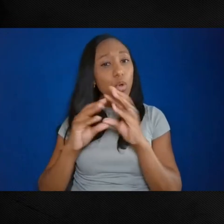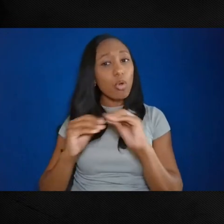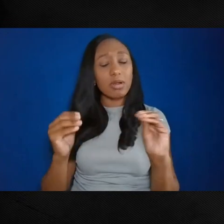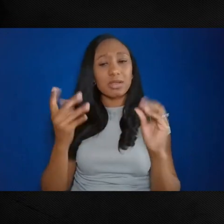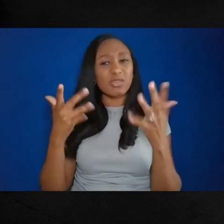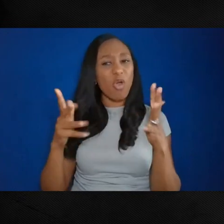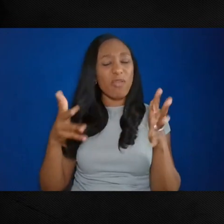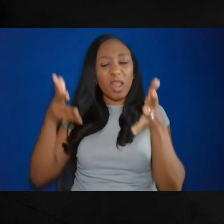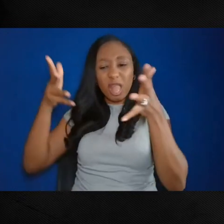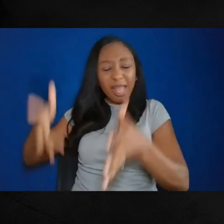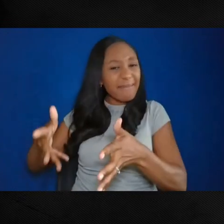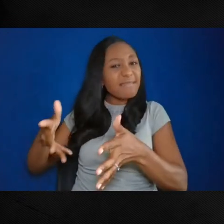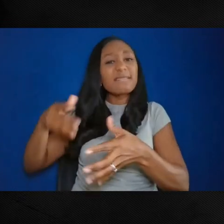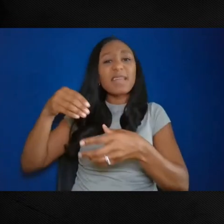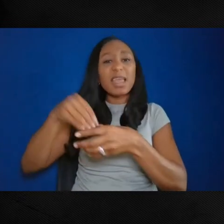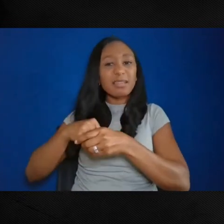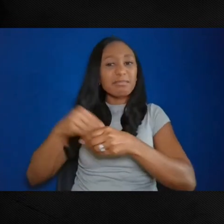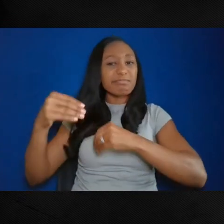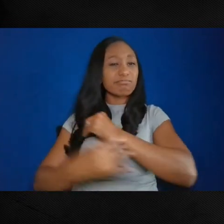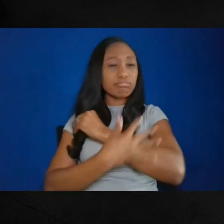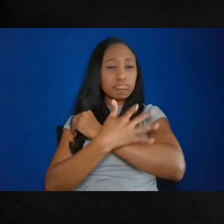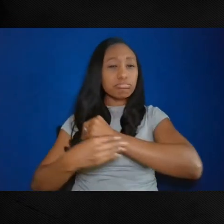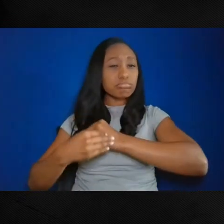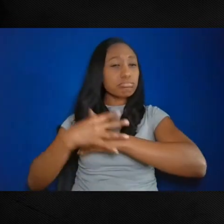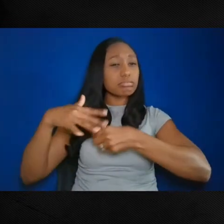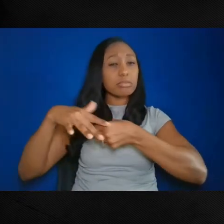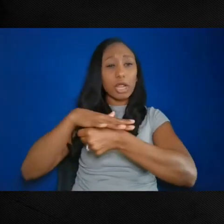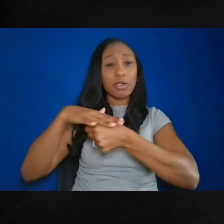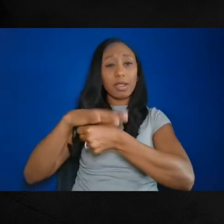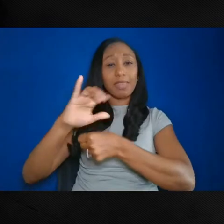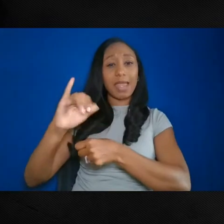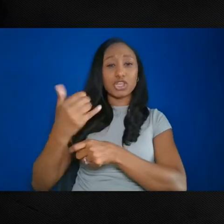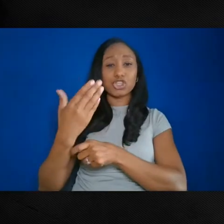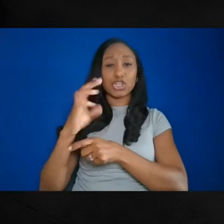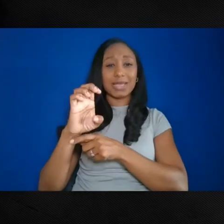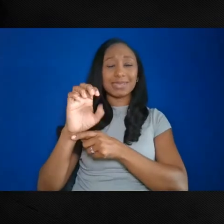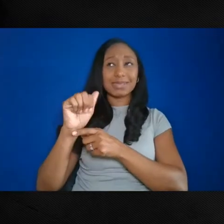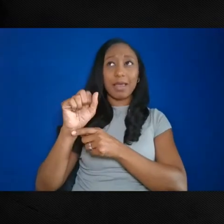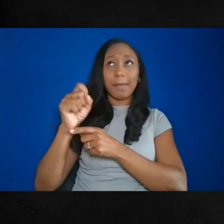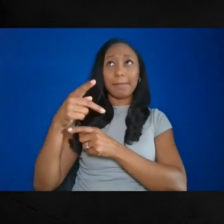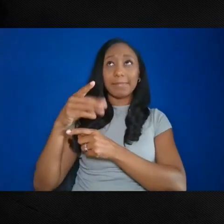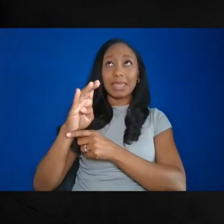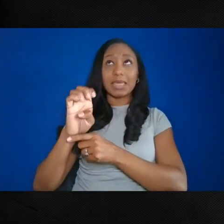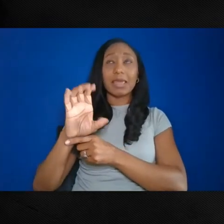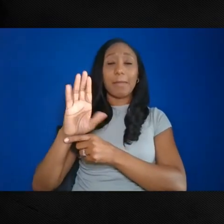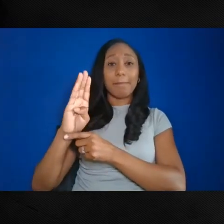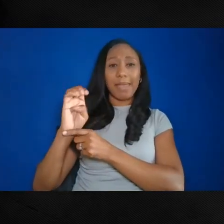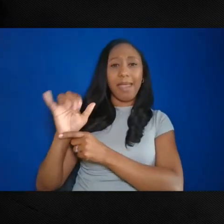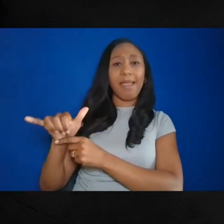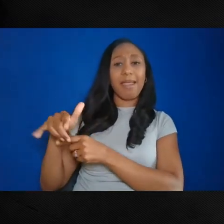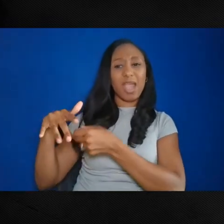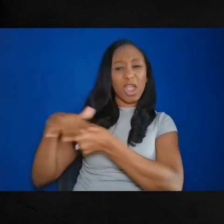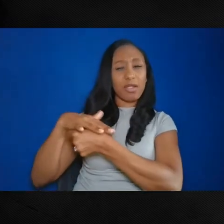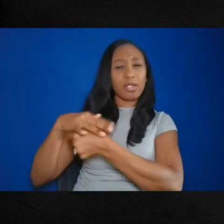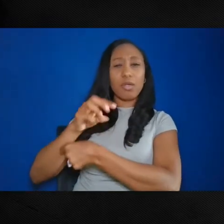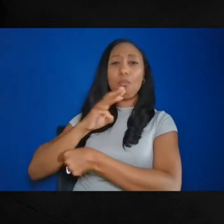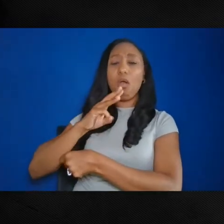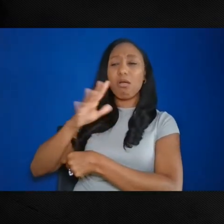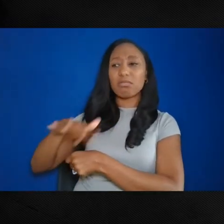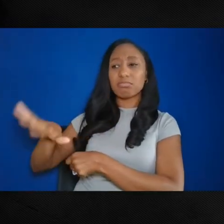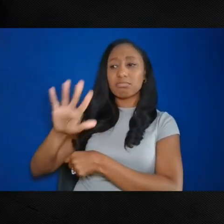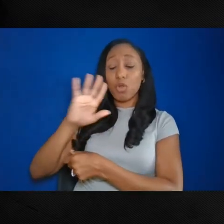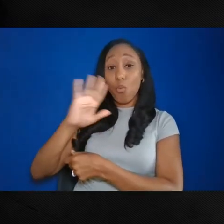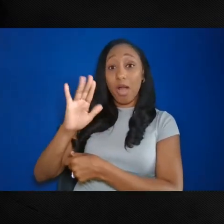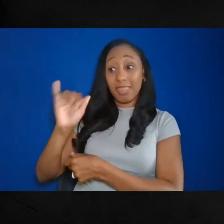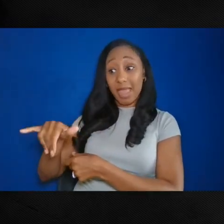Bay in David Jones' locker. And what we're trying to do is bring these stories